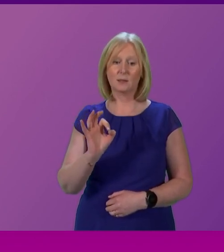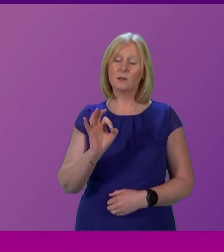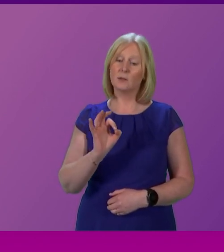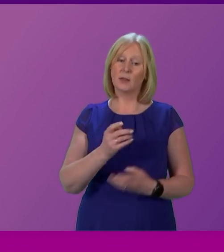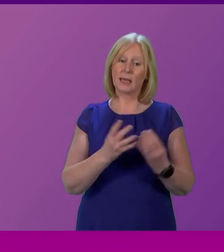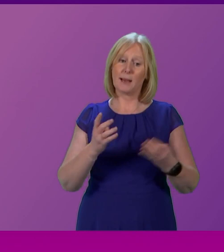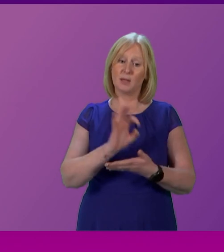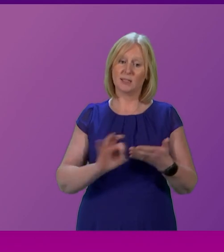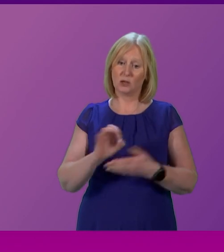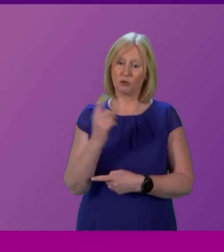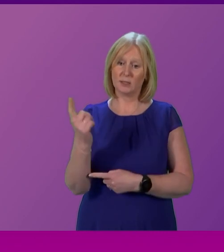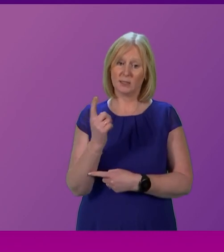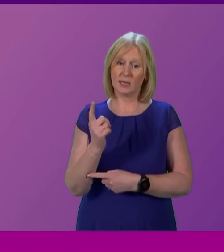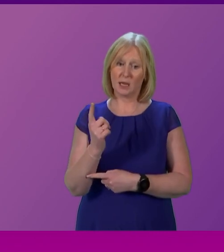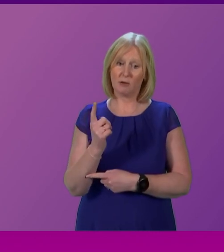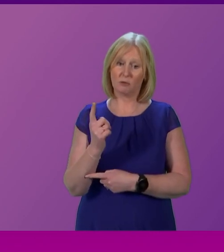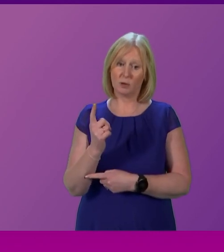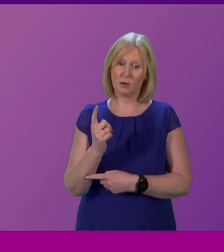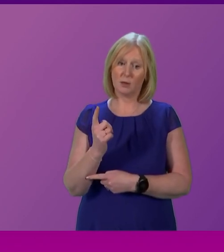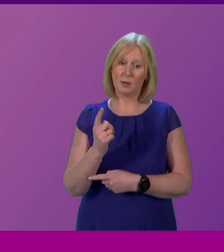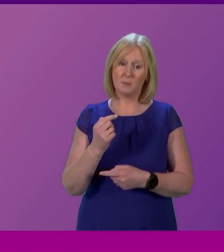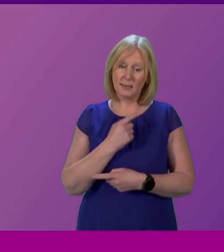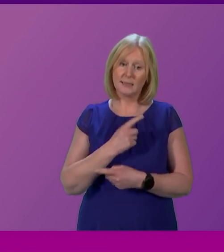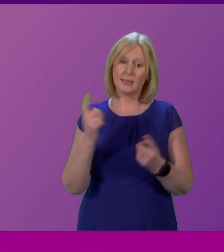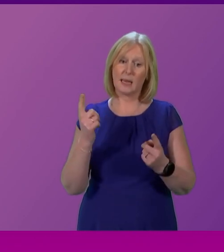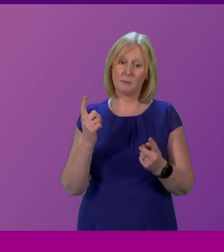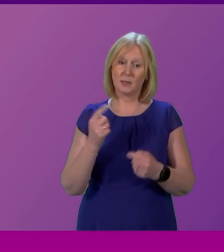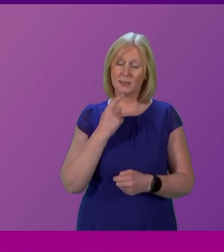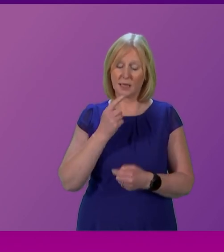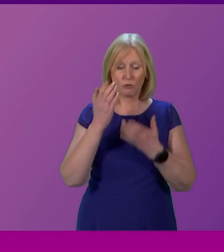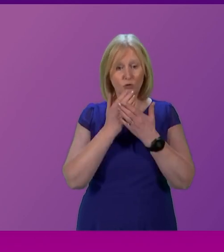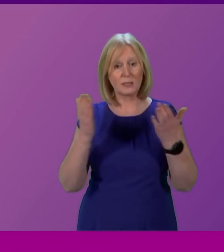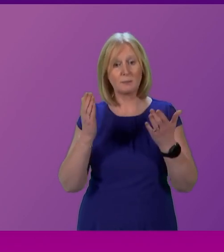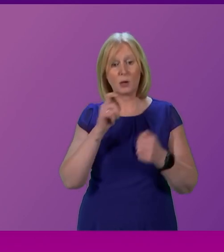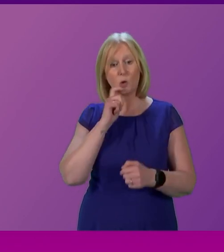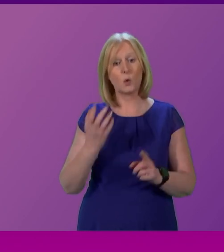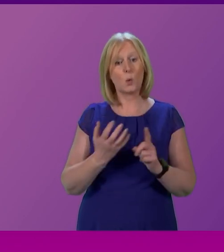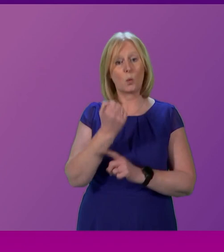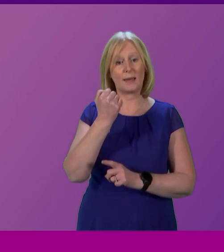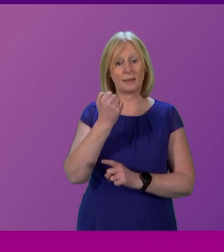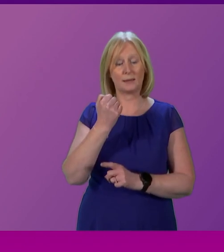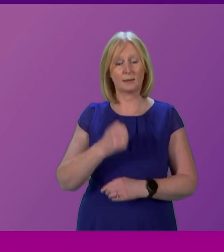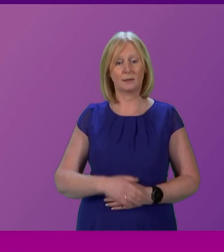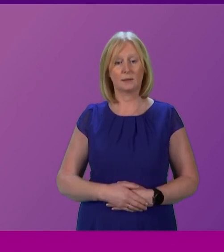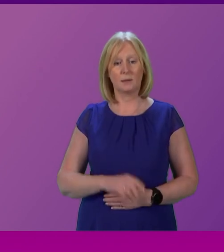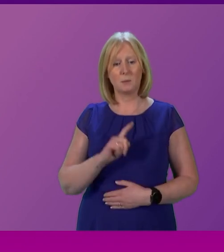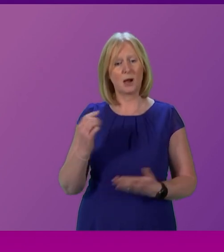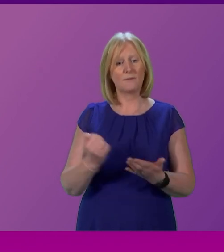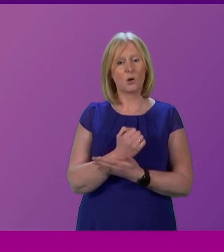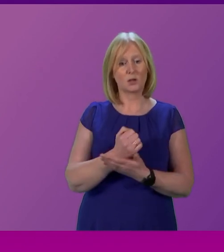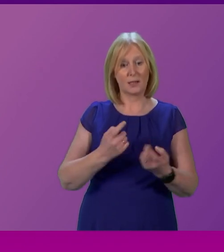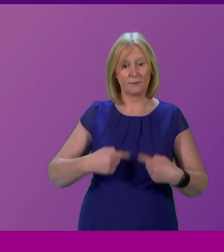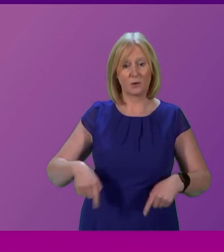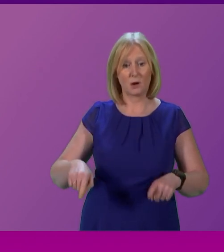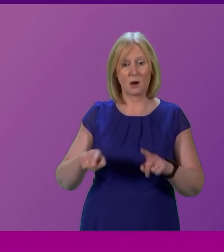with a very powerful statement about people should respect the winners and what they do. The fact remains that unfortunately for us